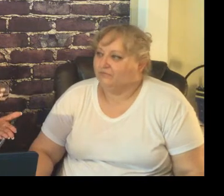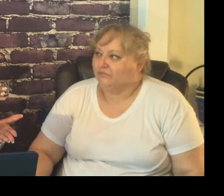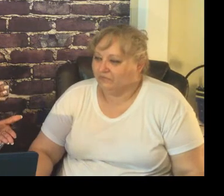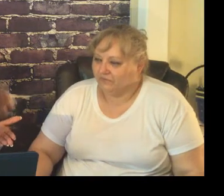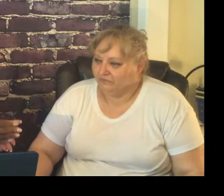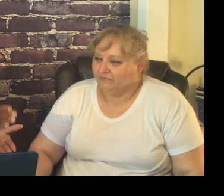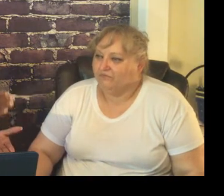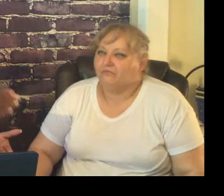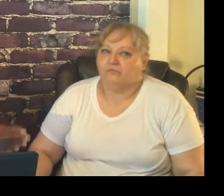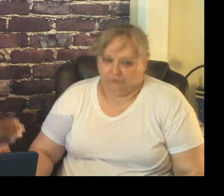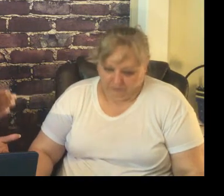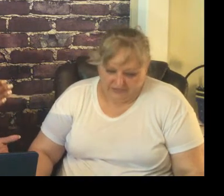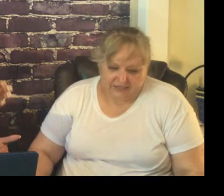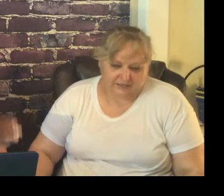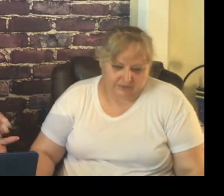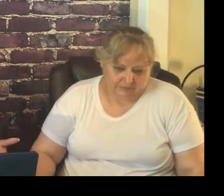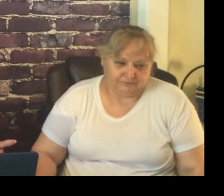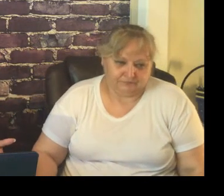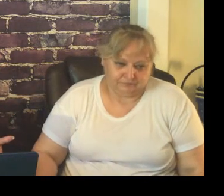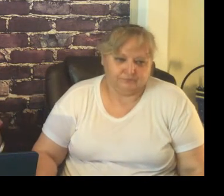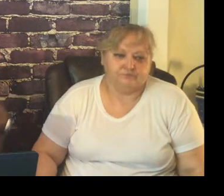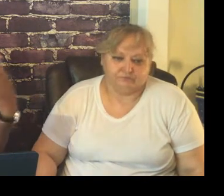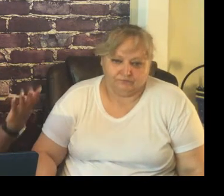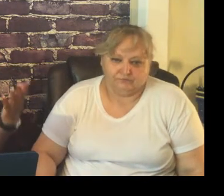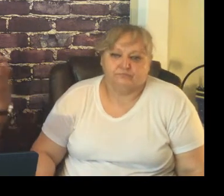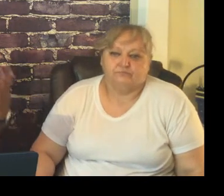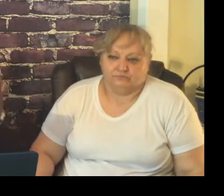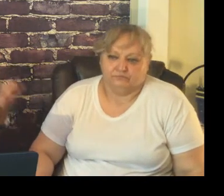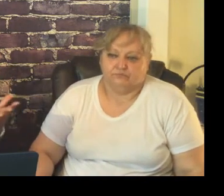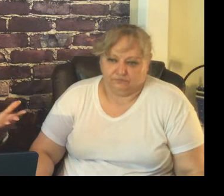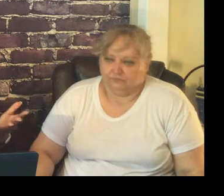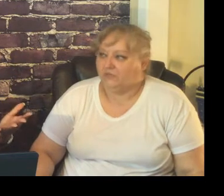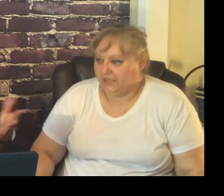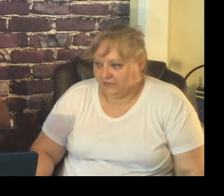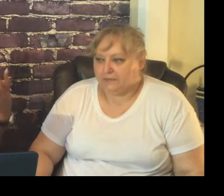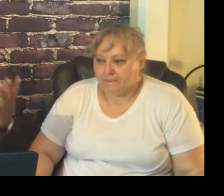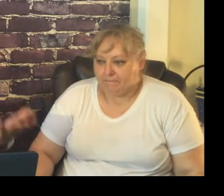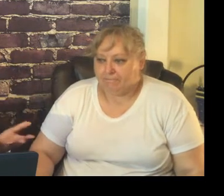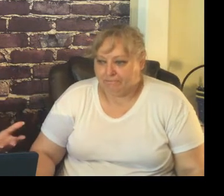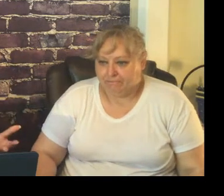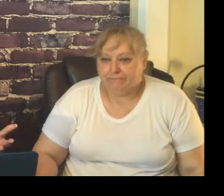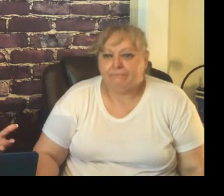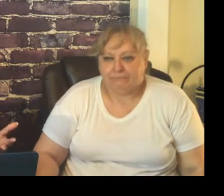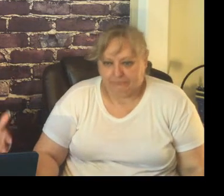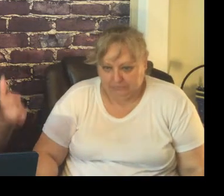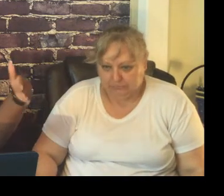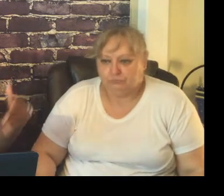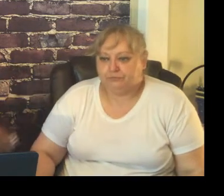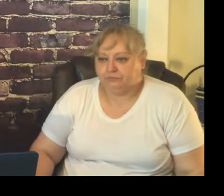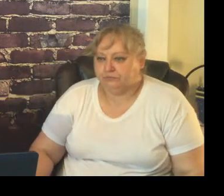management things that you have to do because that's the district initiative or that's the building initiative and you have to work